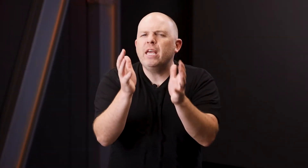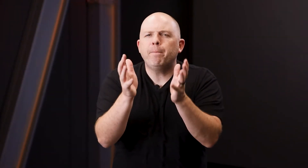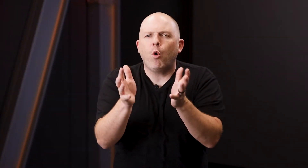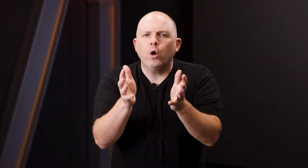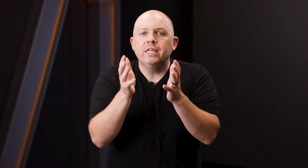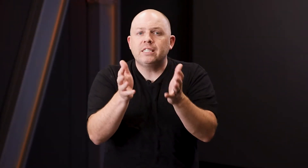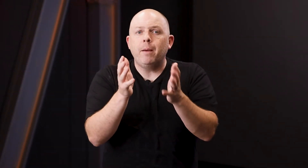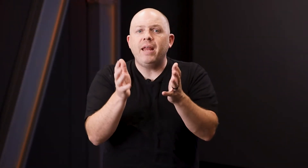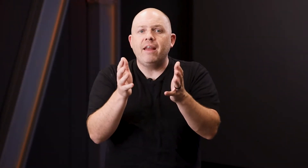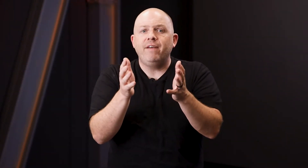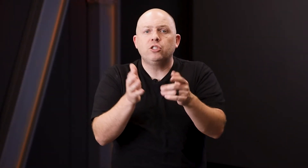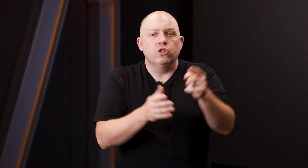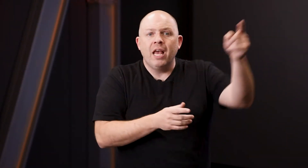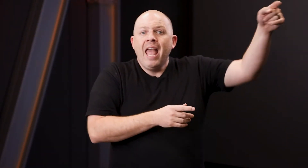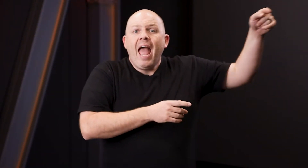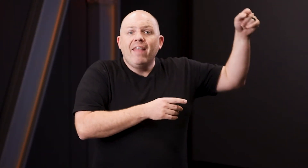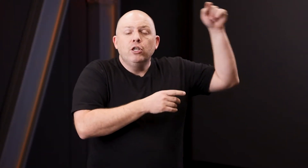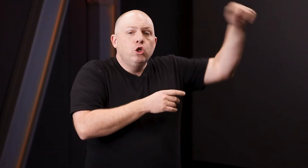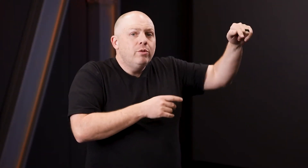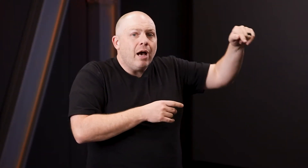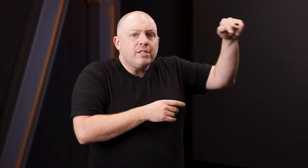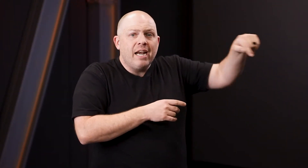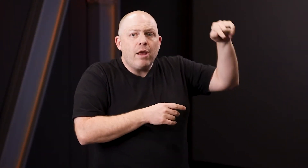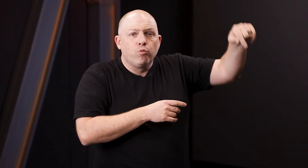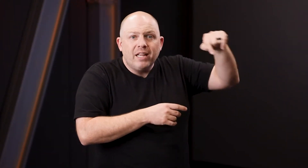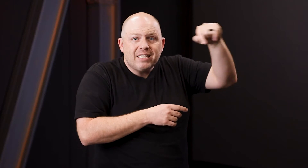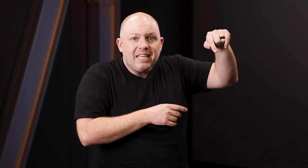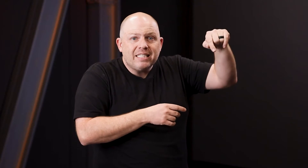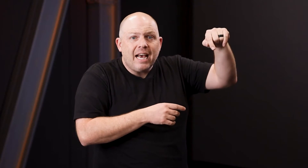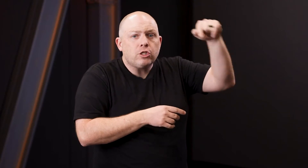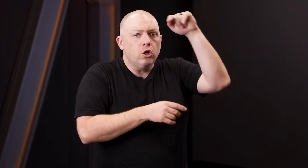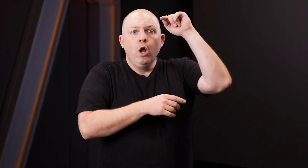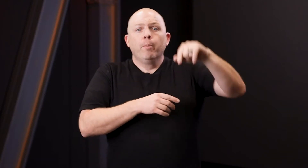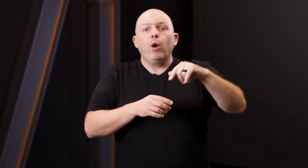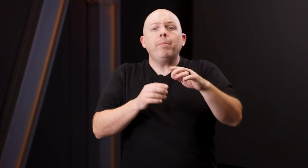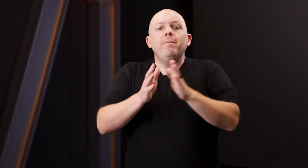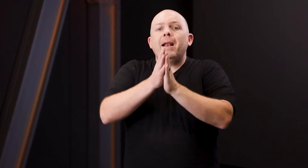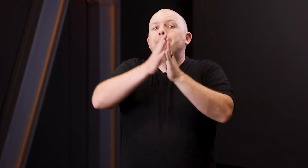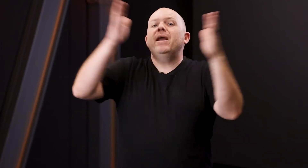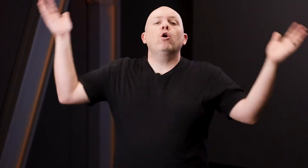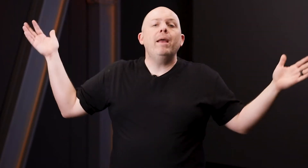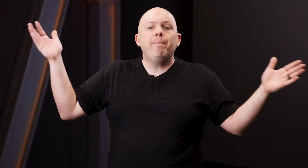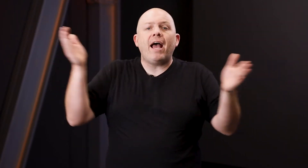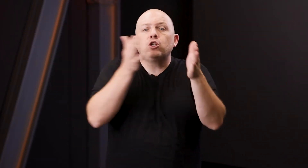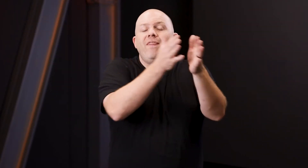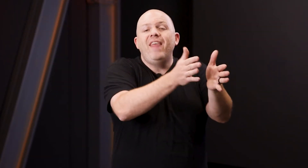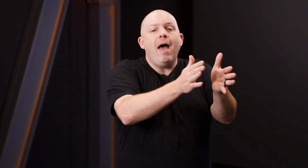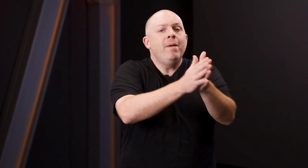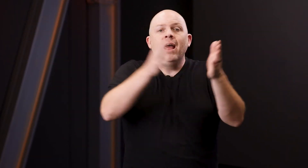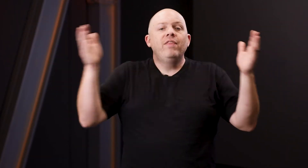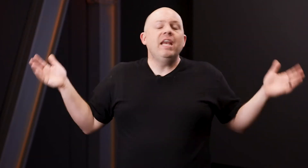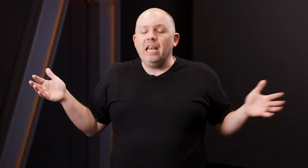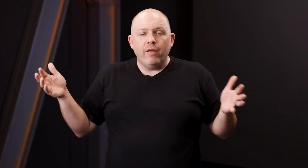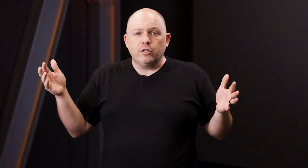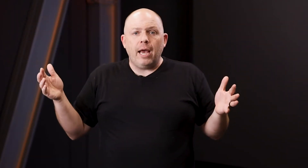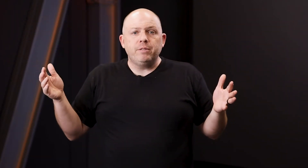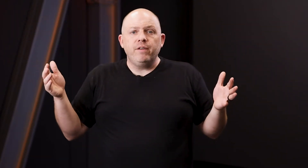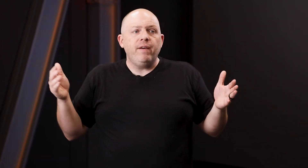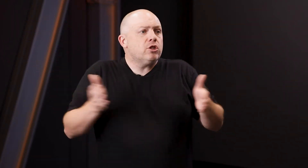important to someday investors. And the 2008 real estate disaster probably made a bigger impact on them than any other types of investors.